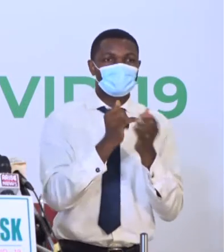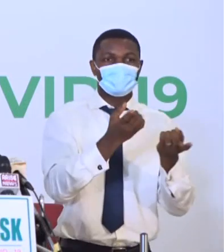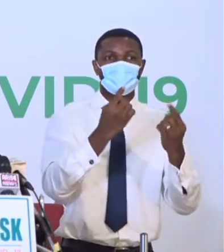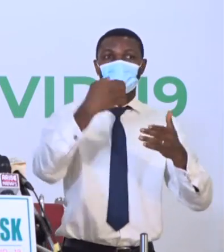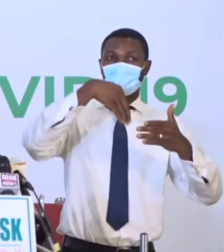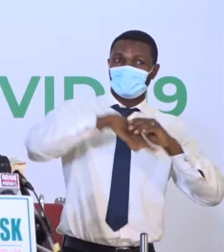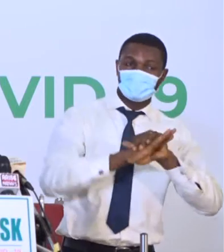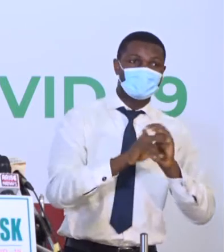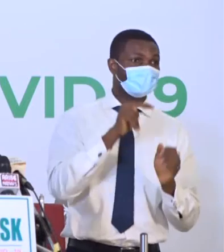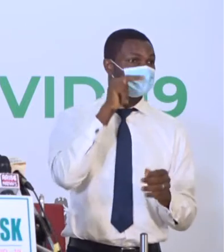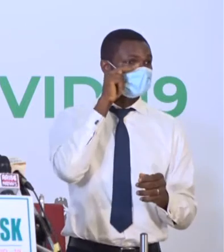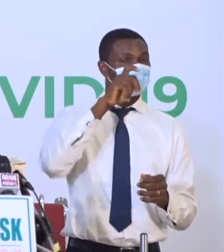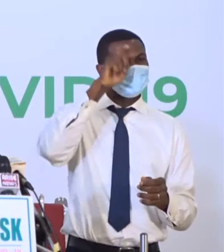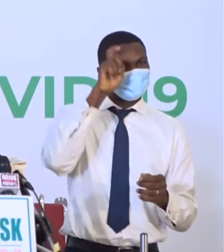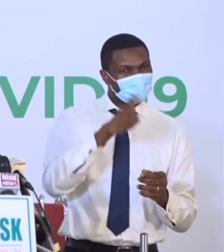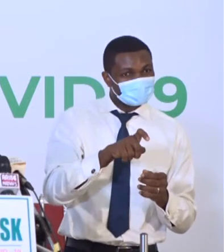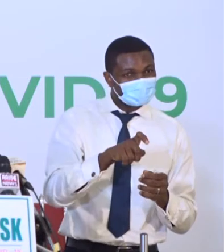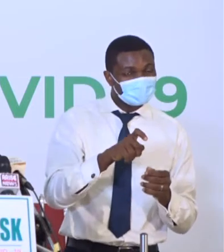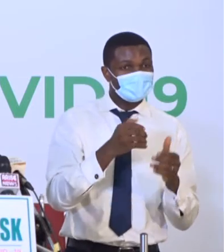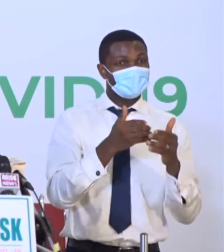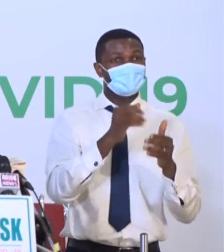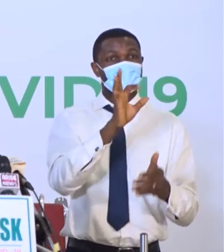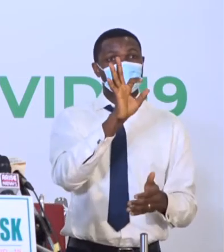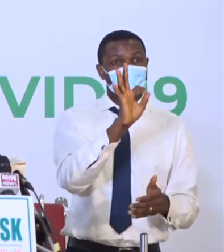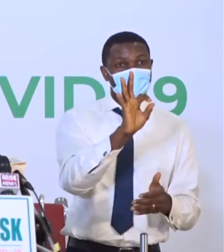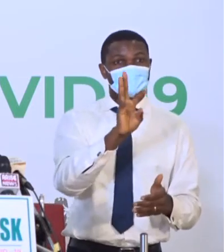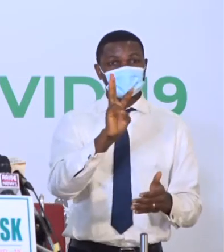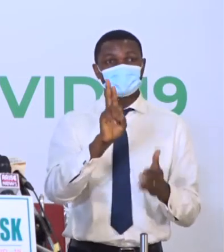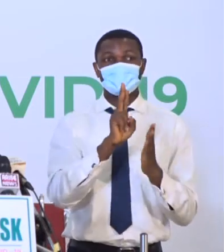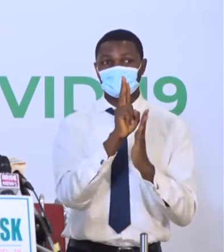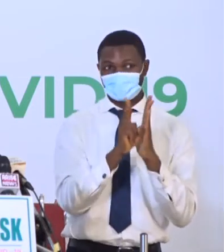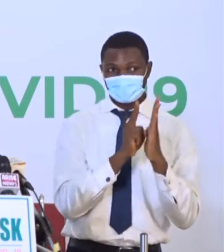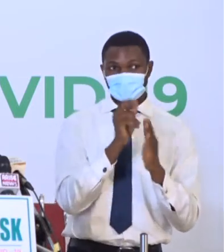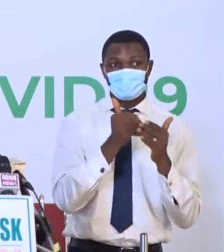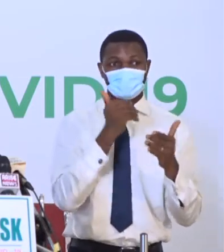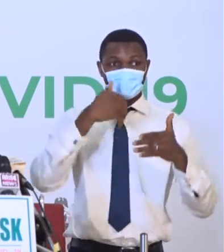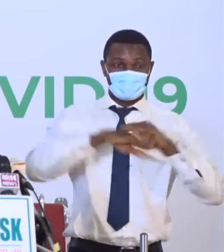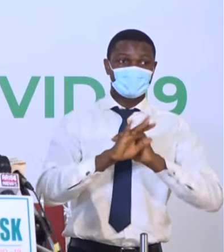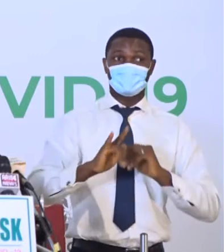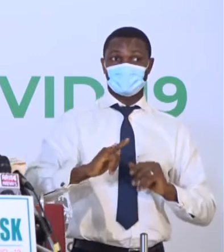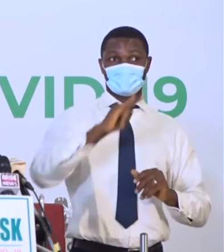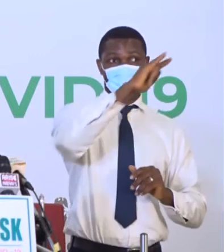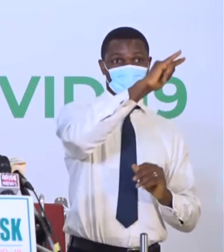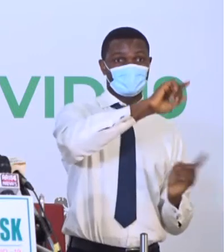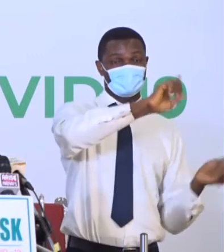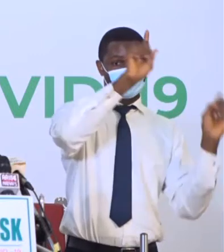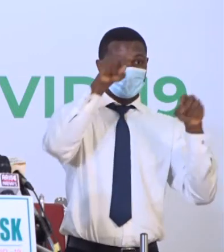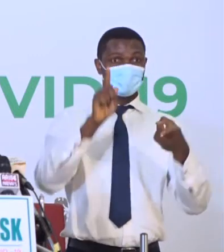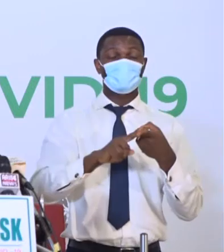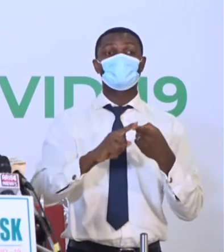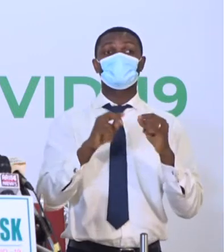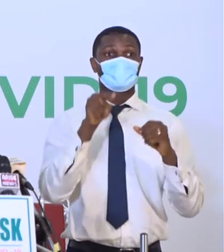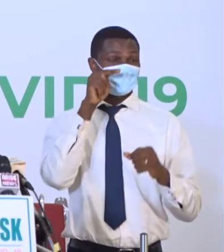not more than 96 hours before boarding flights to Nigeria. However, for passengers